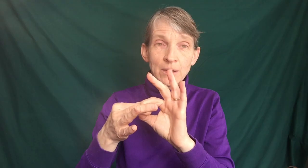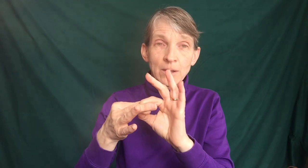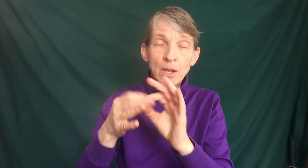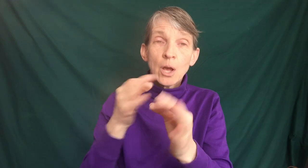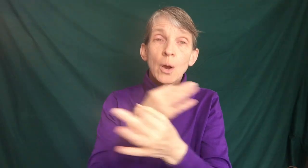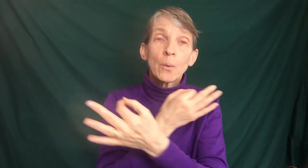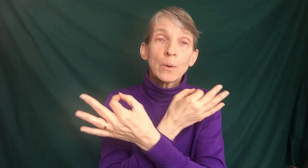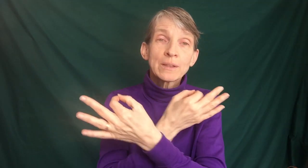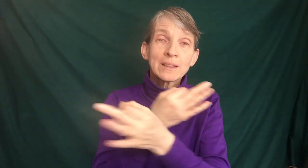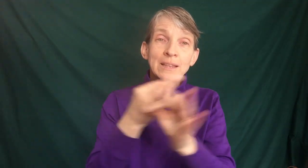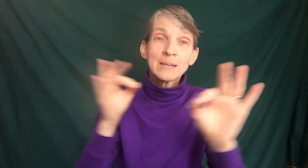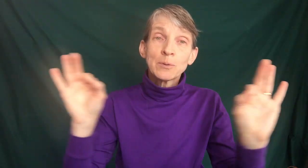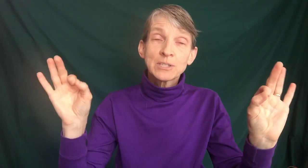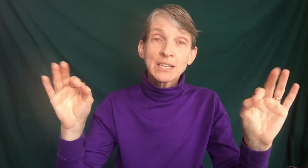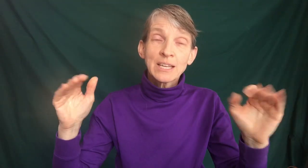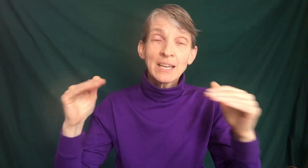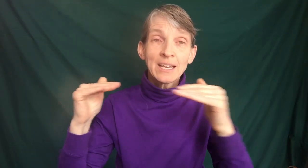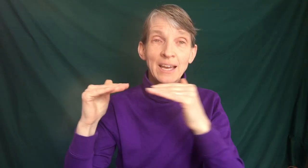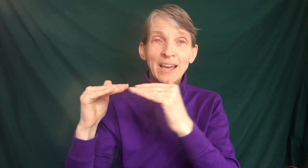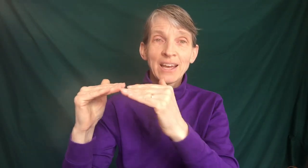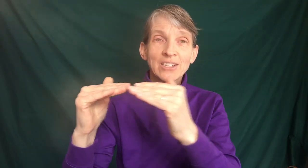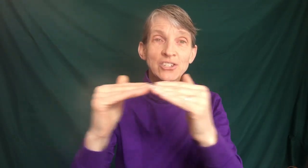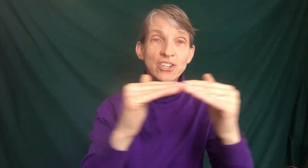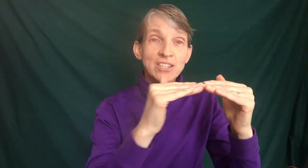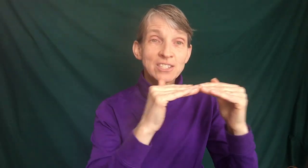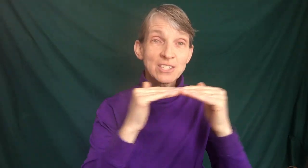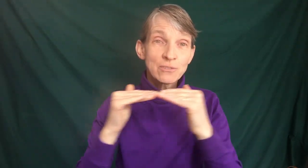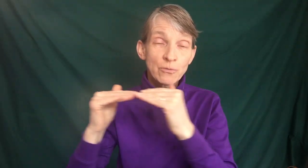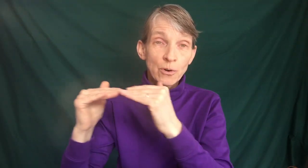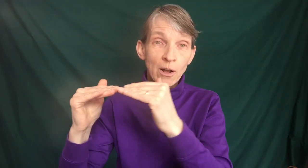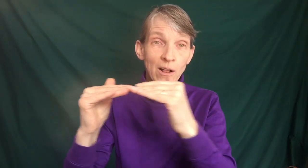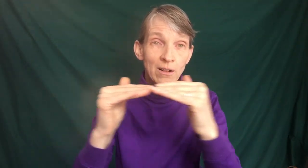with liberty and justice for all.